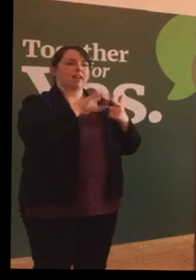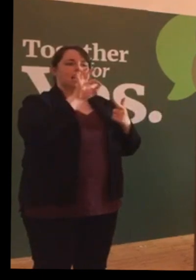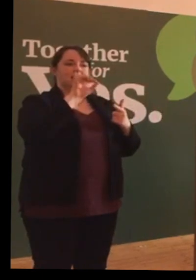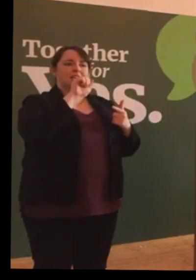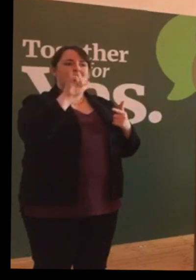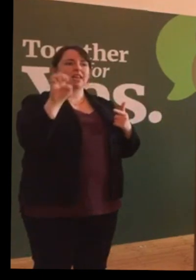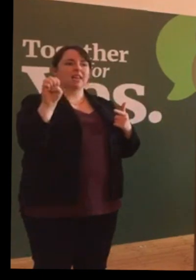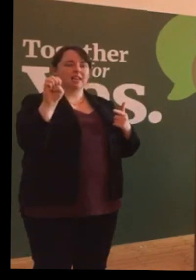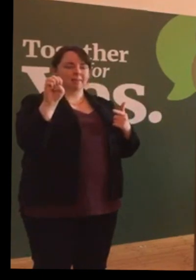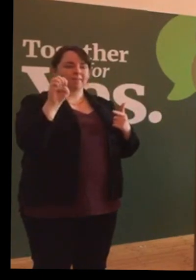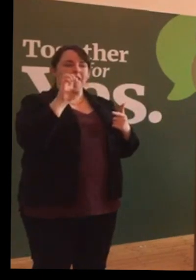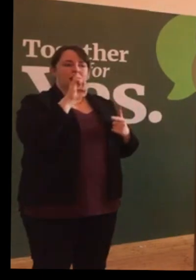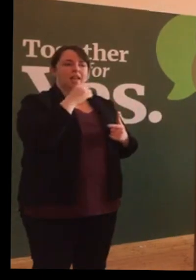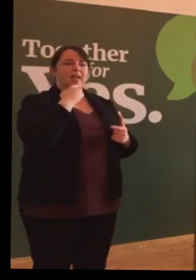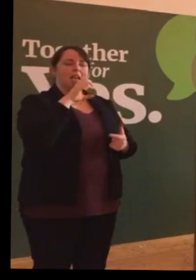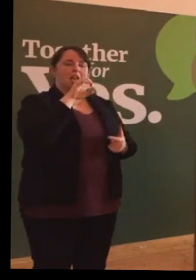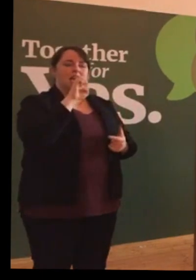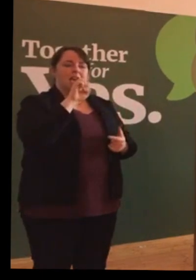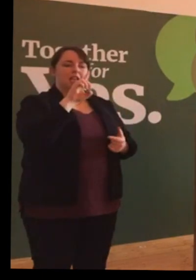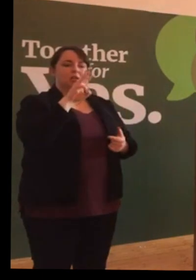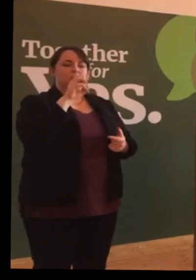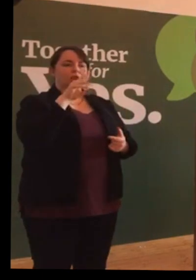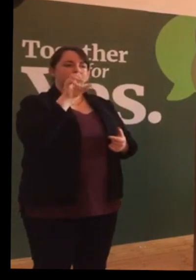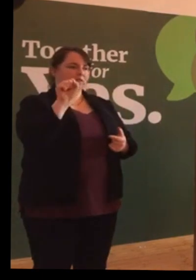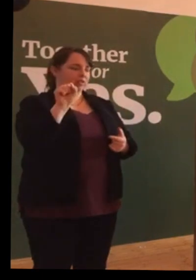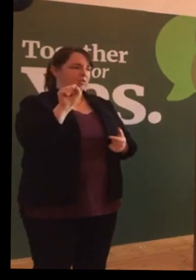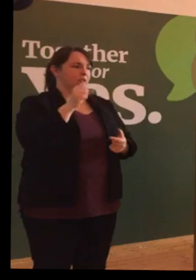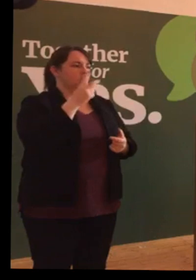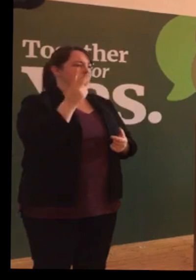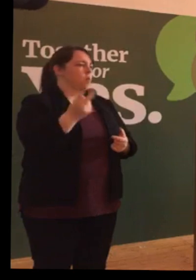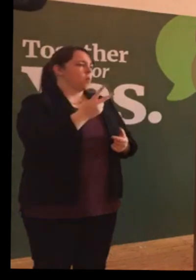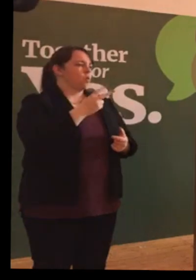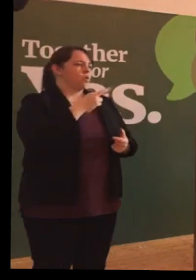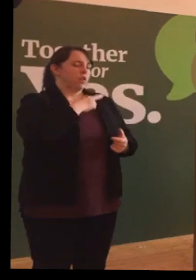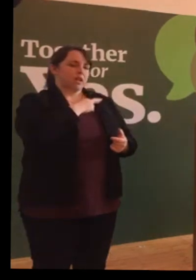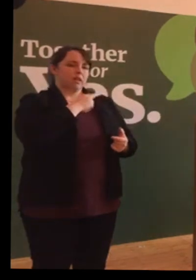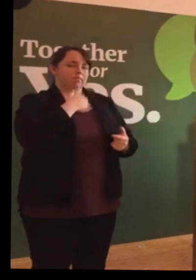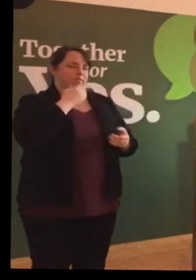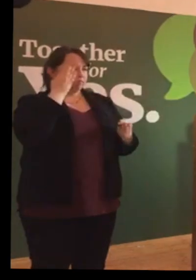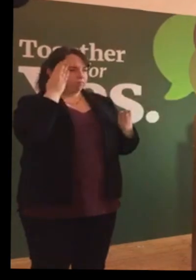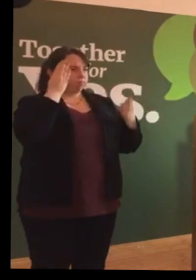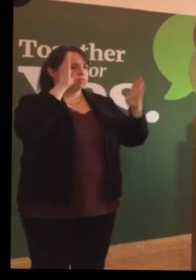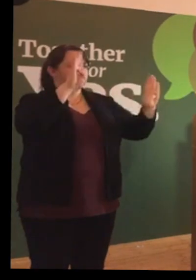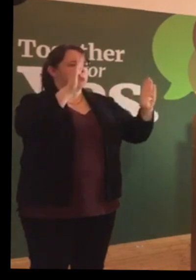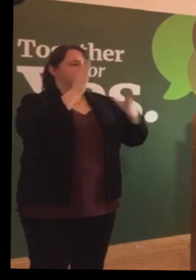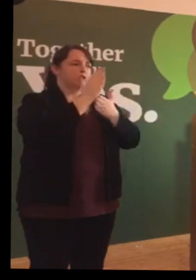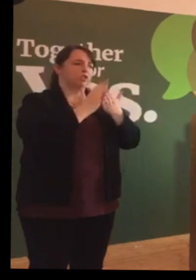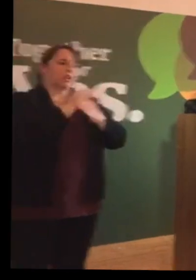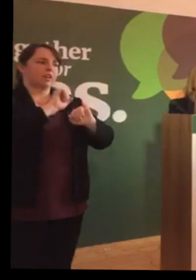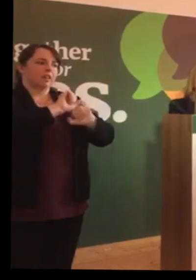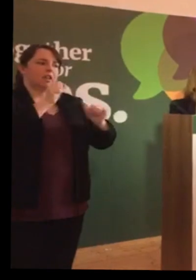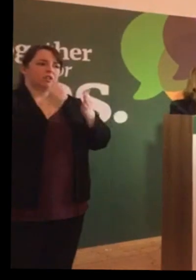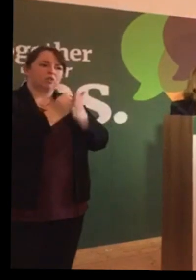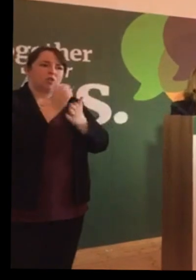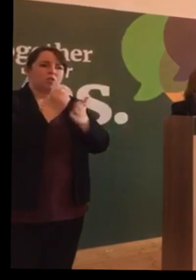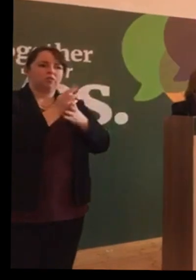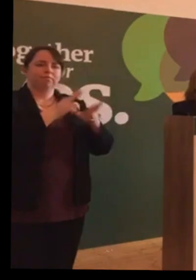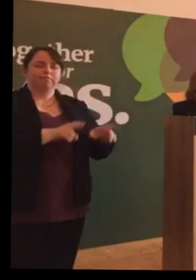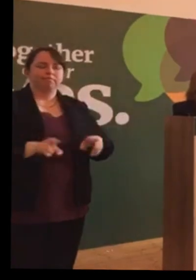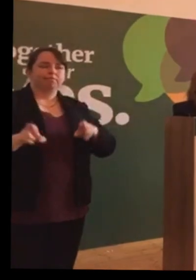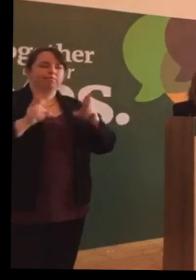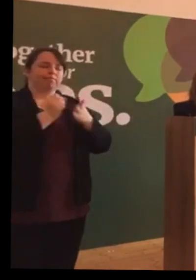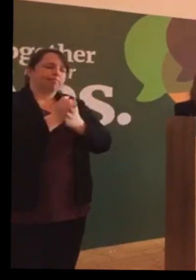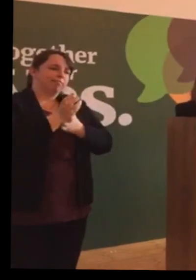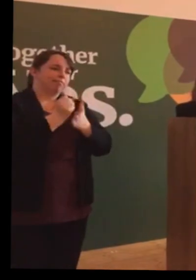Edwards. They have been generous and courageous in sharing their story about how the